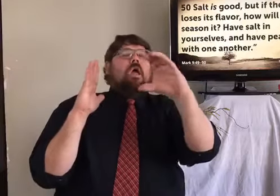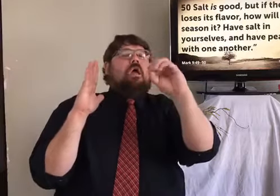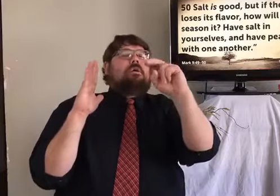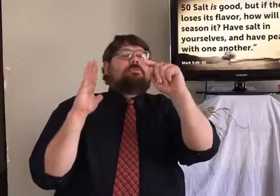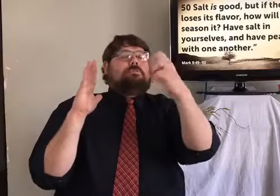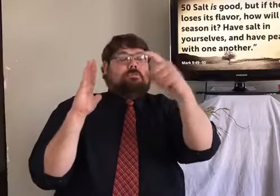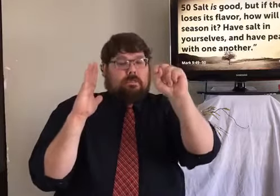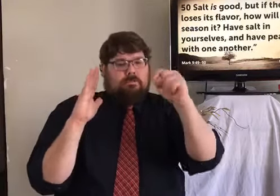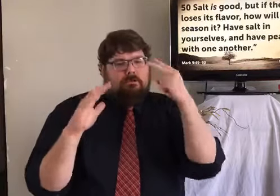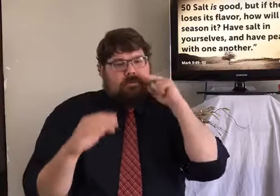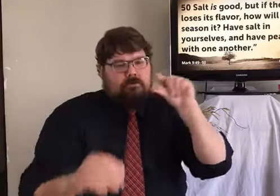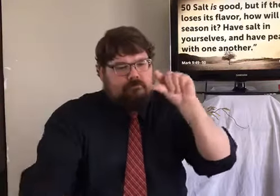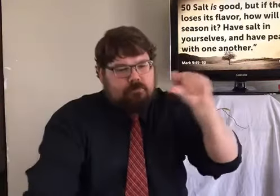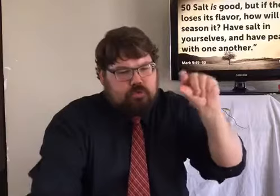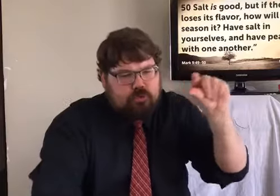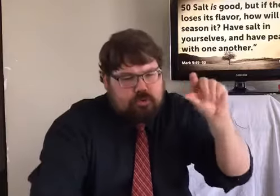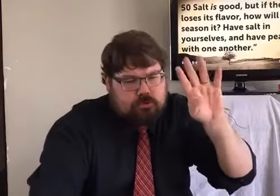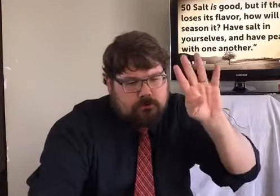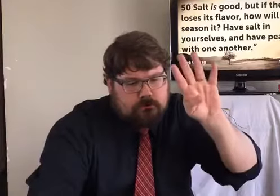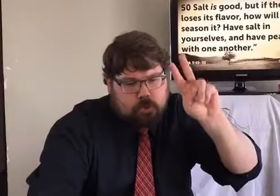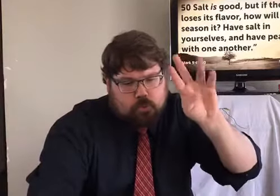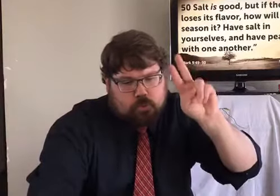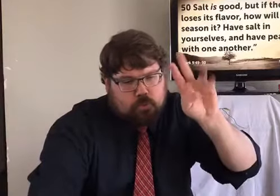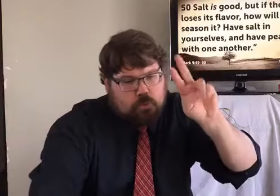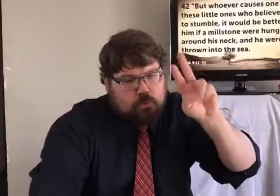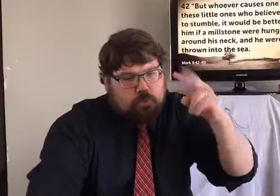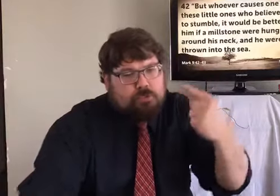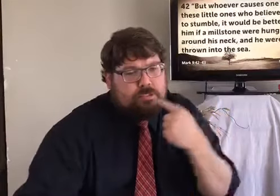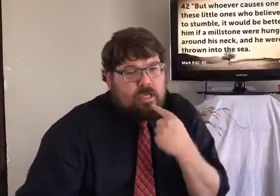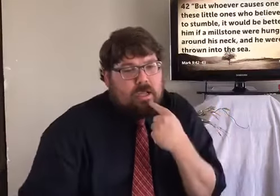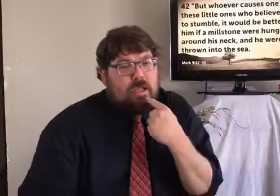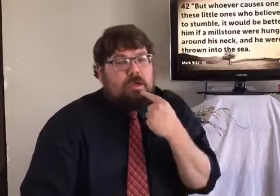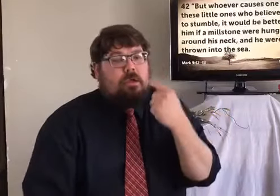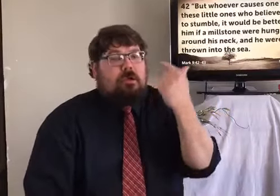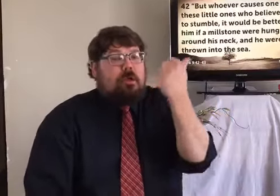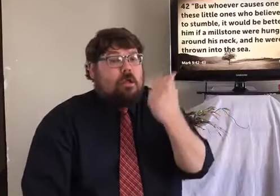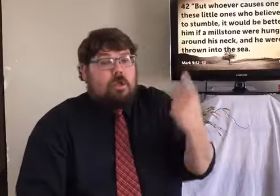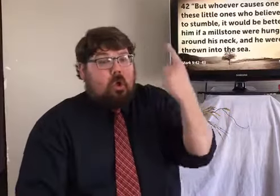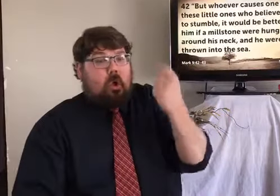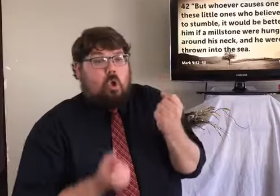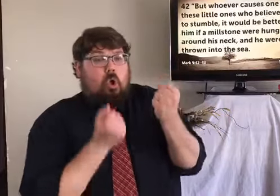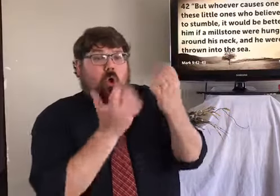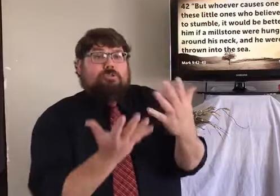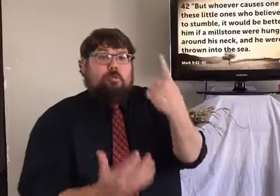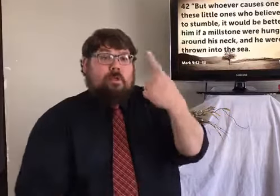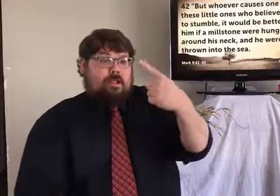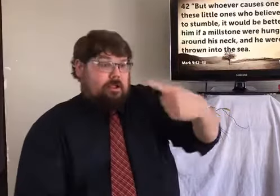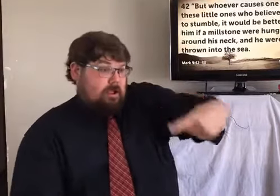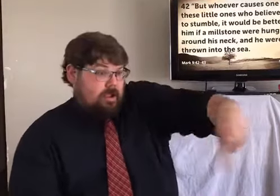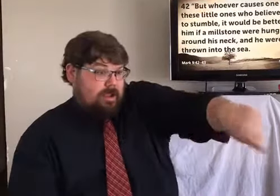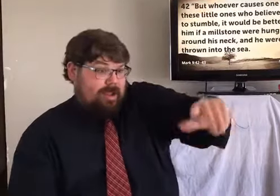rest of the passage. In order to understand it, you have to look at the broader context. Look at verse 42. It says,